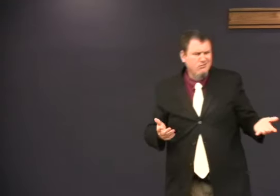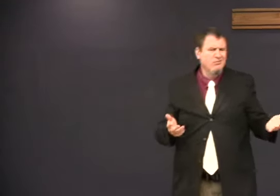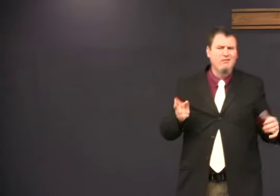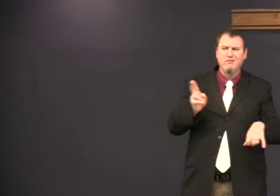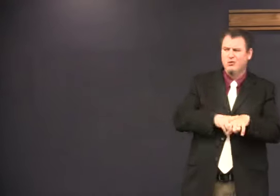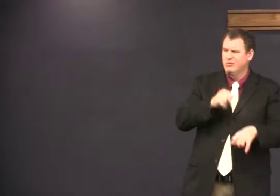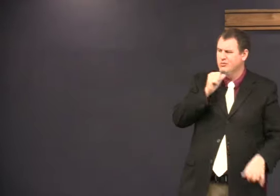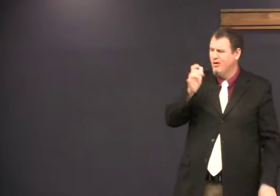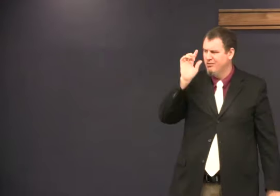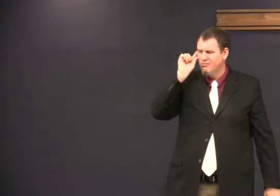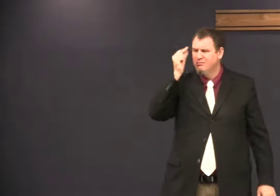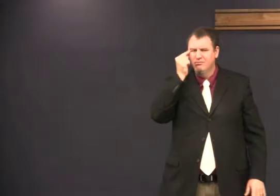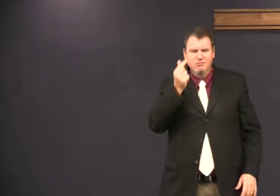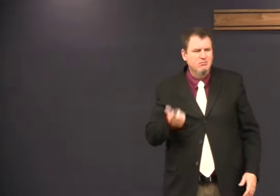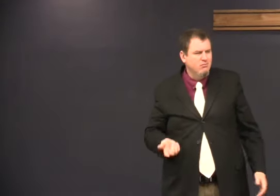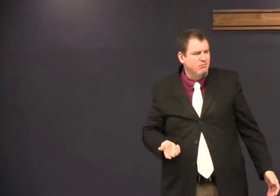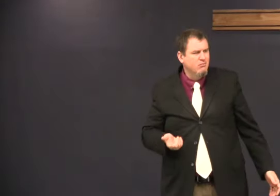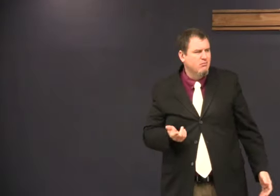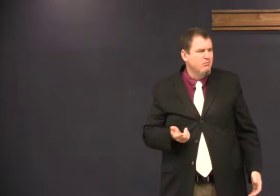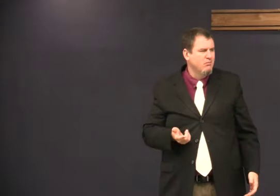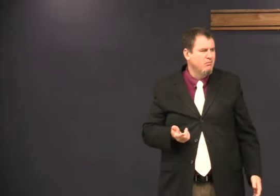Did you do that? No, of course not. That's dumb.